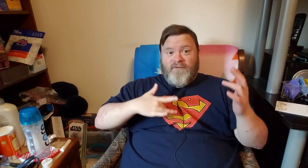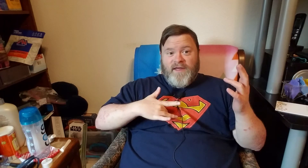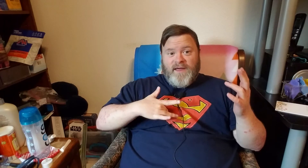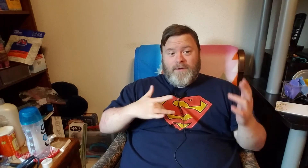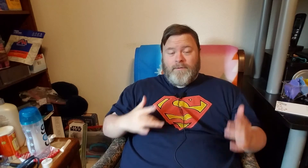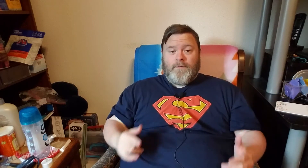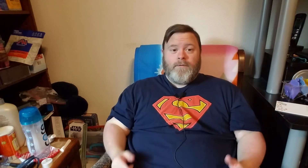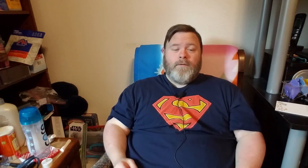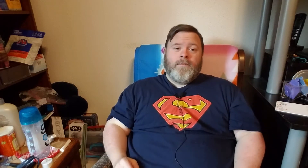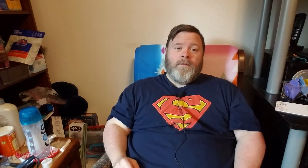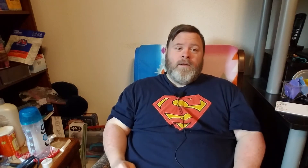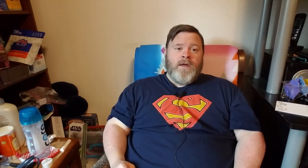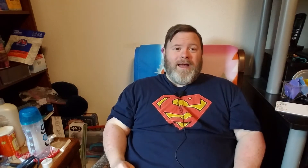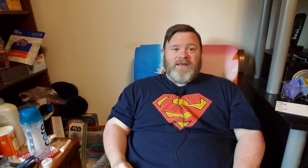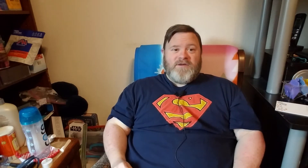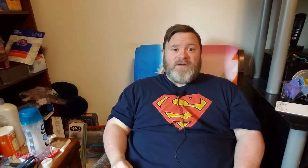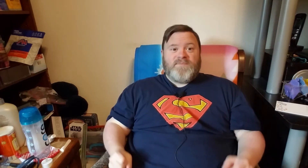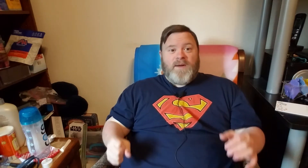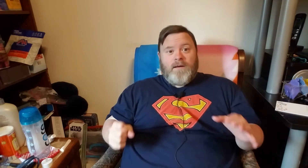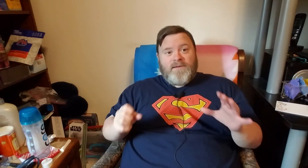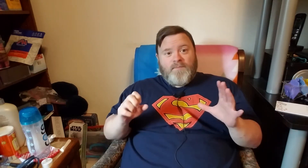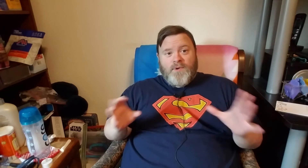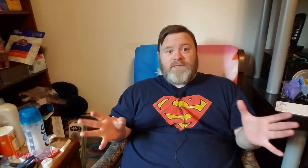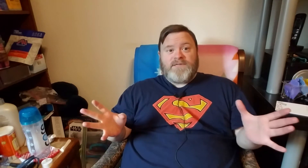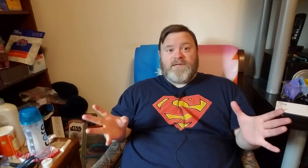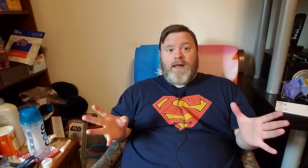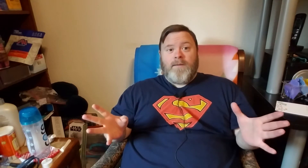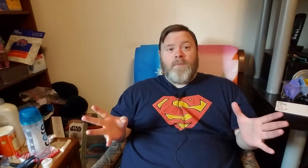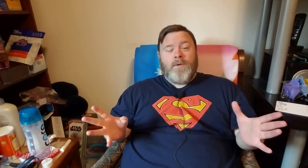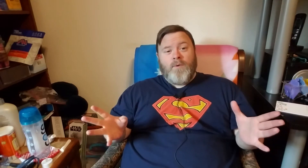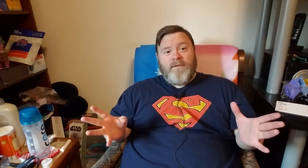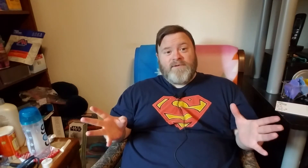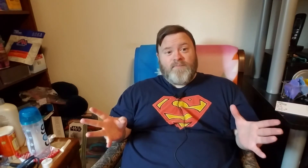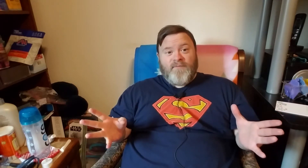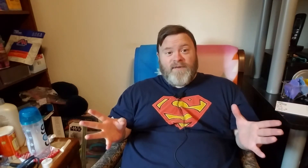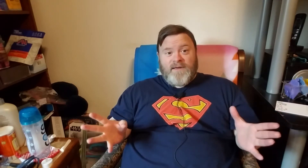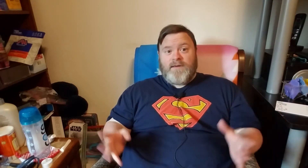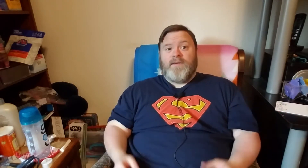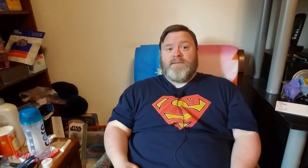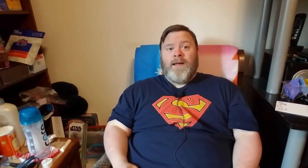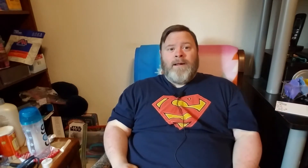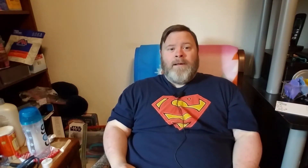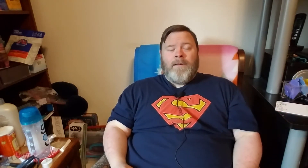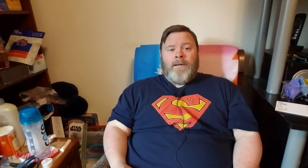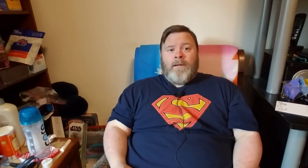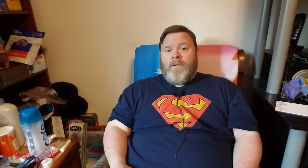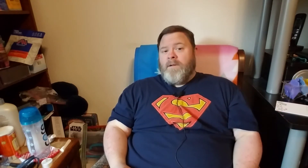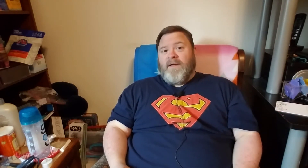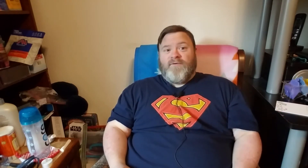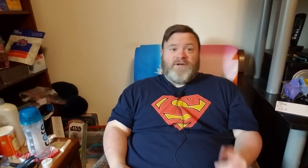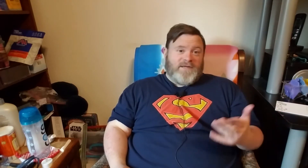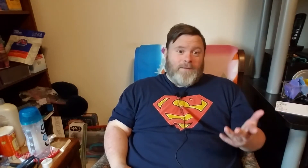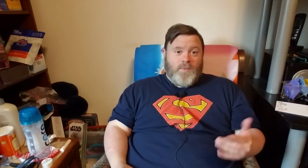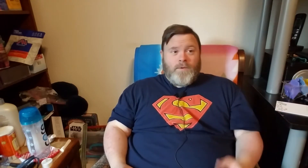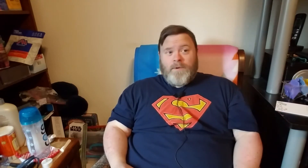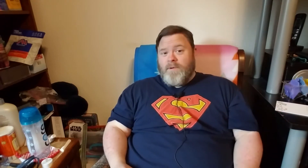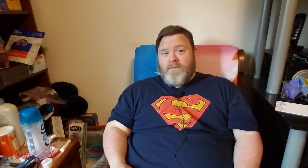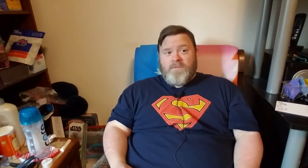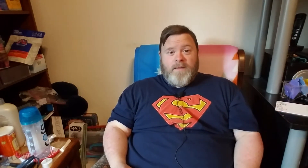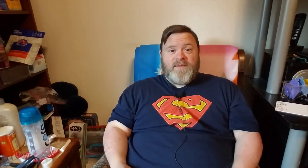birthday and then you can spell out the person's name whoever's birthday is like for example I'm just